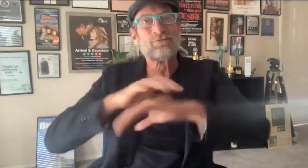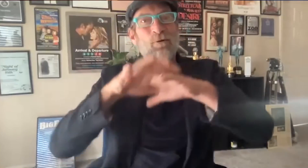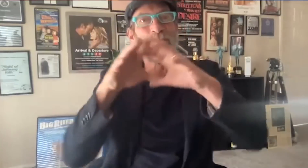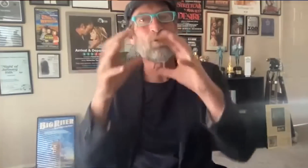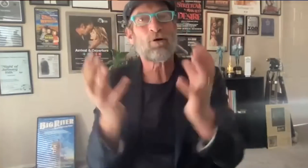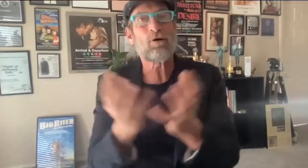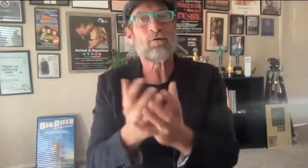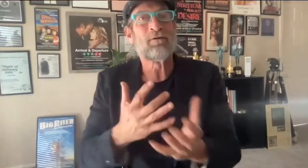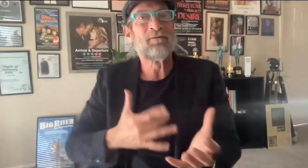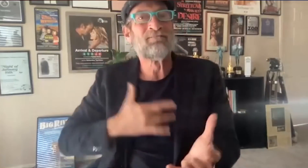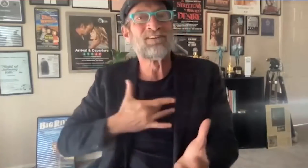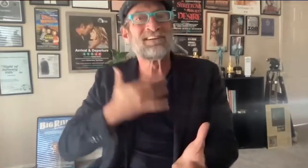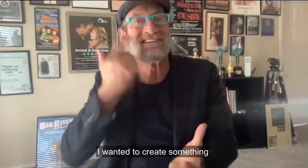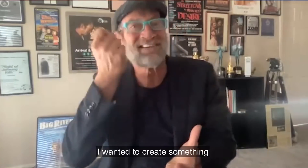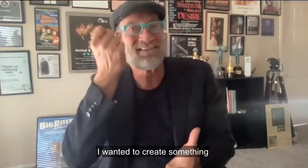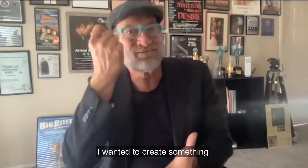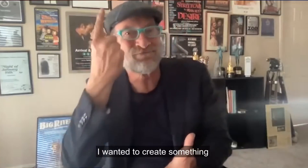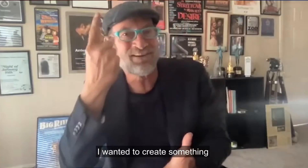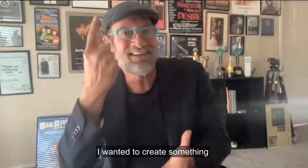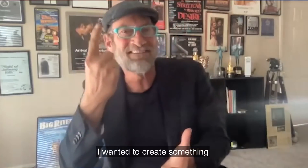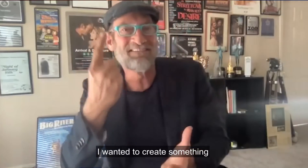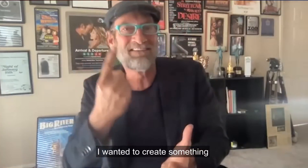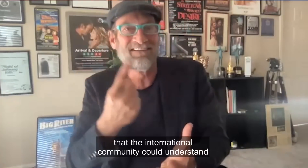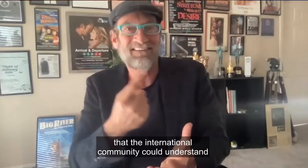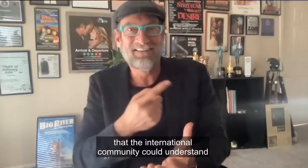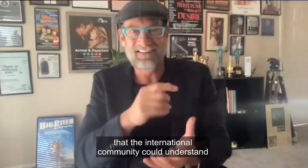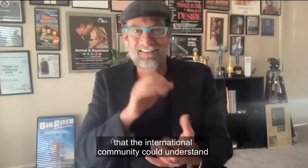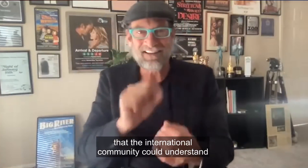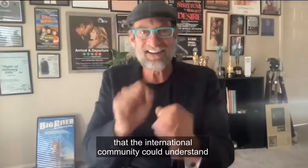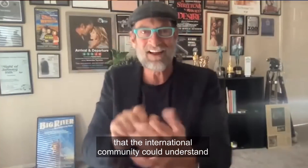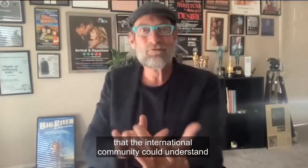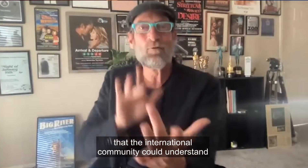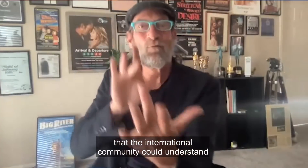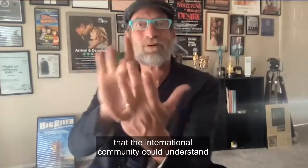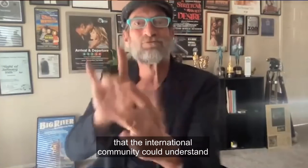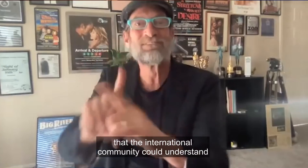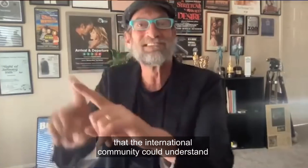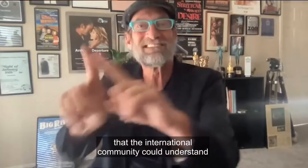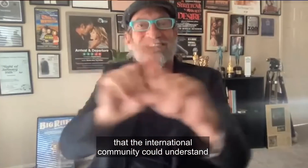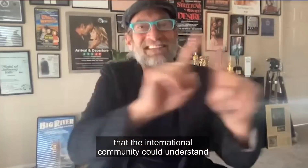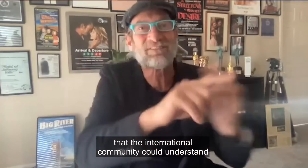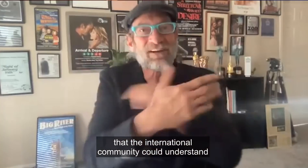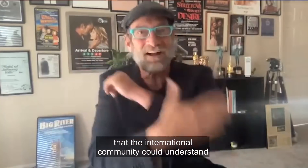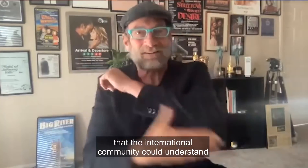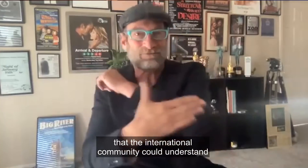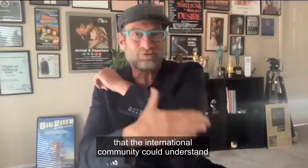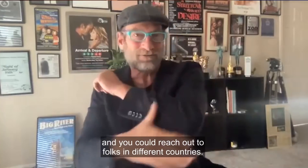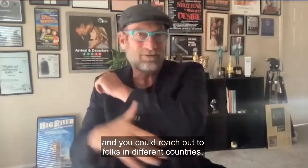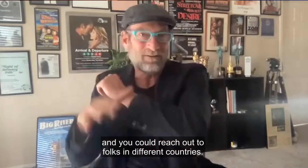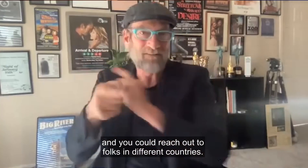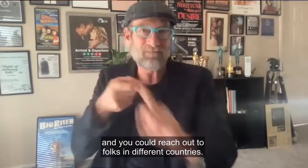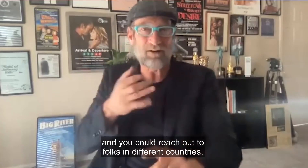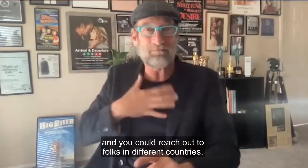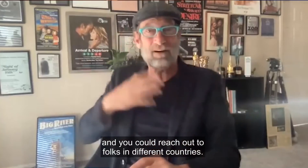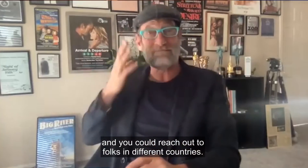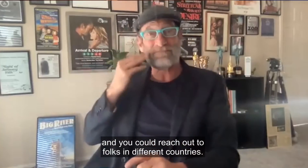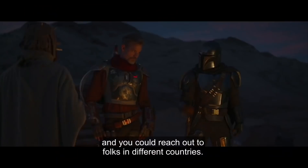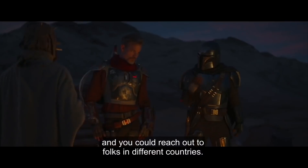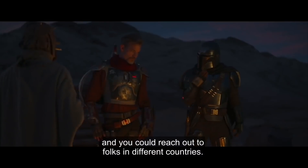hoping that I wanted to create something that the international community could understand and you could reach out to folks in different